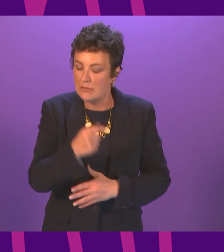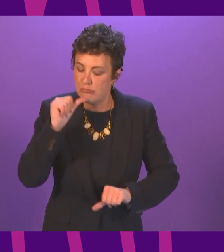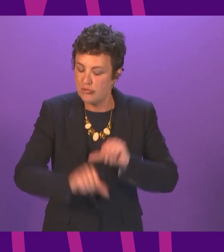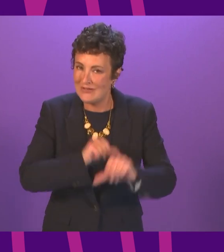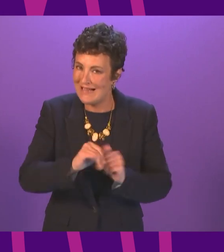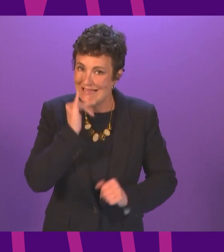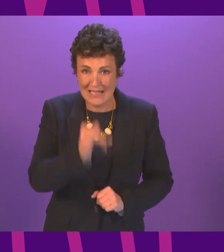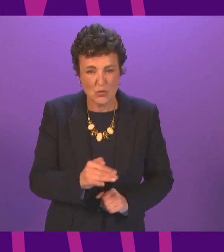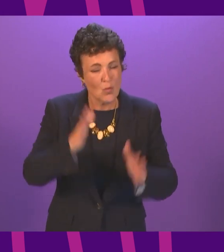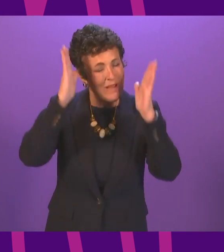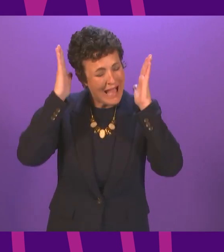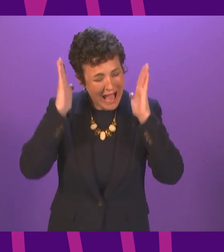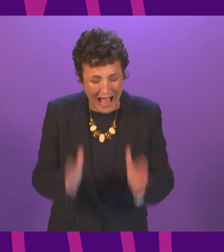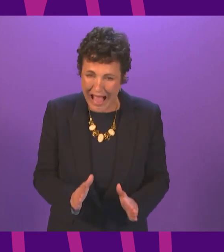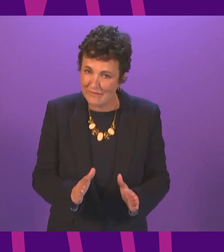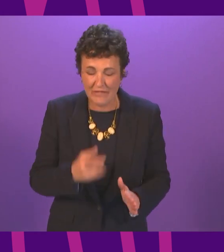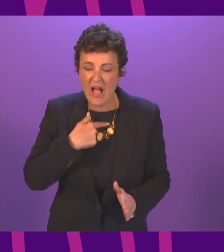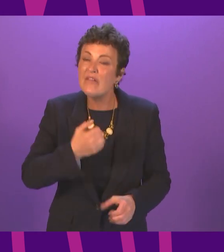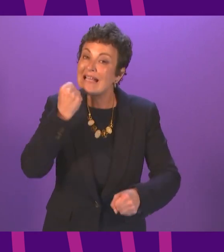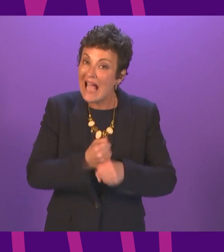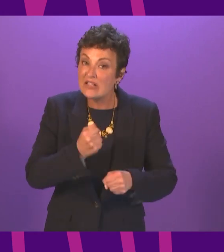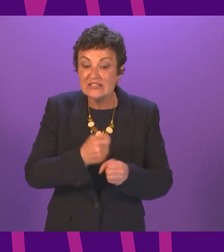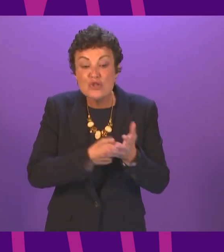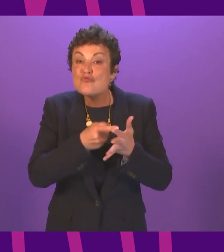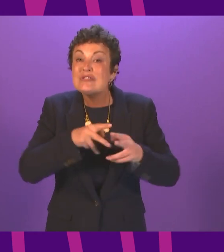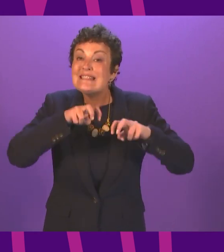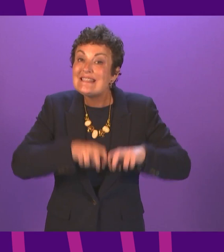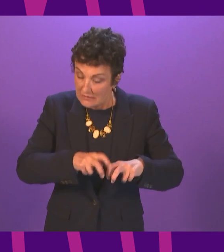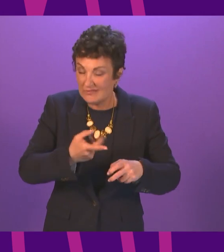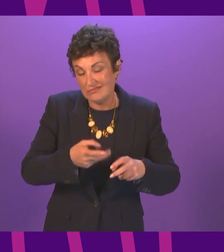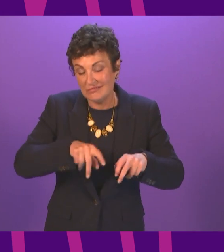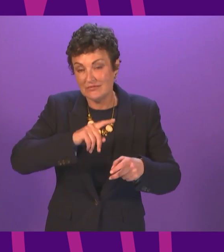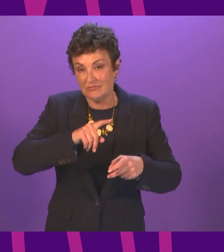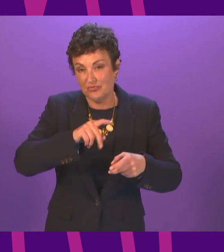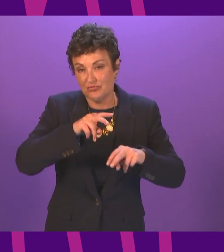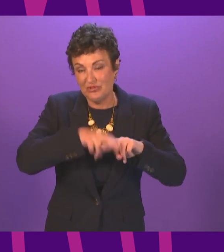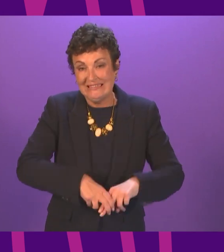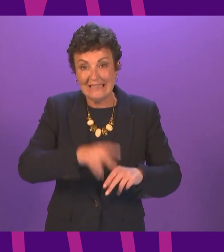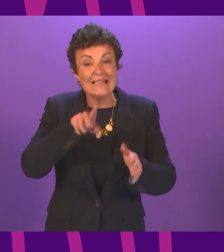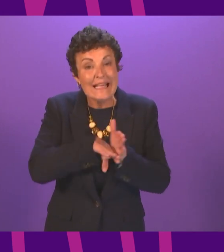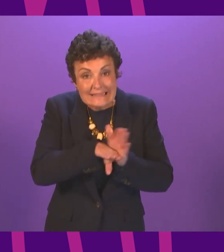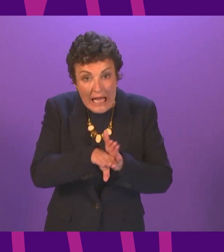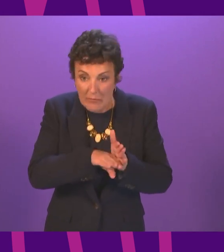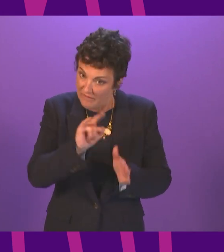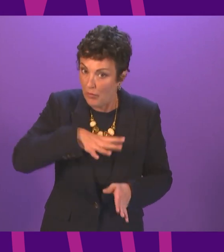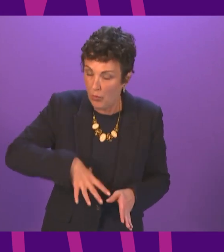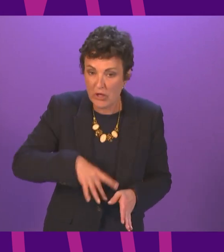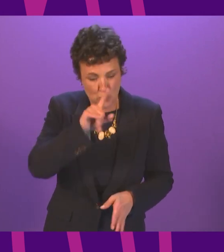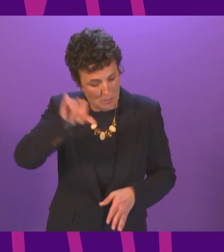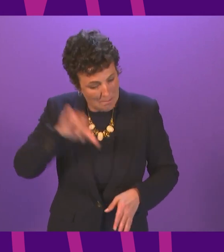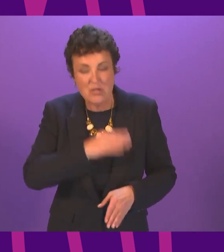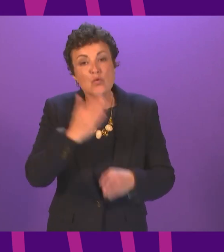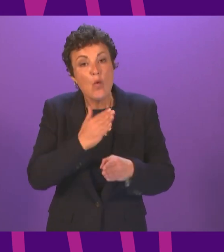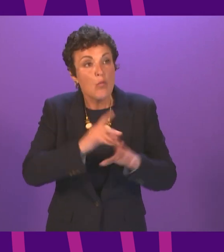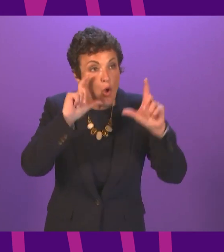we must have a reset guarantee for all affected pupils and the Scottish government must work with colleagues in colleges and